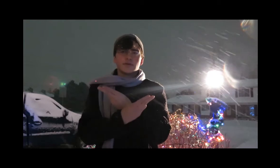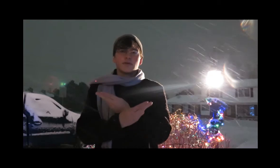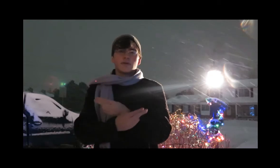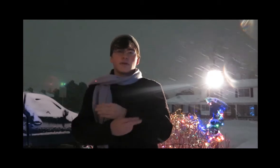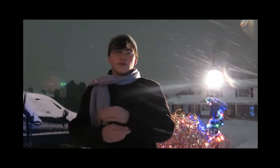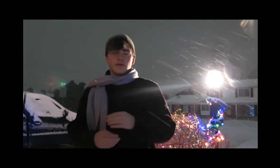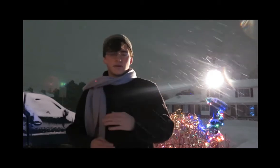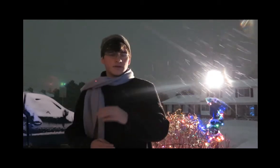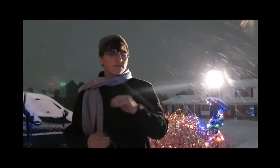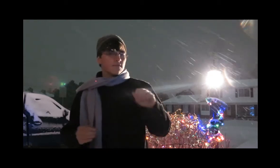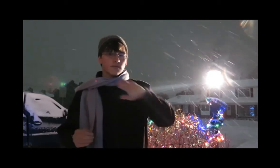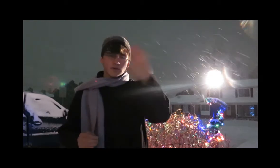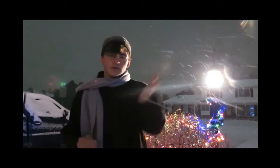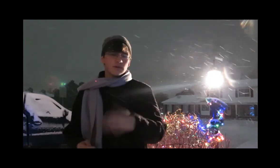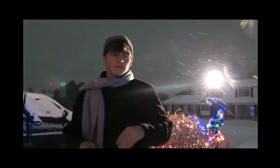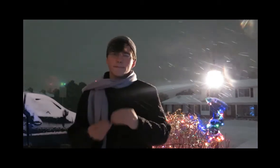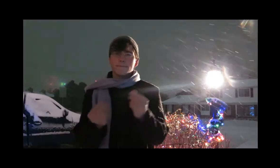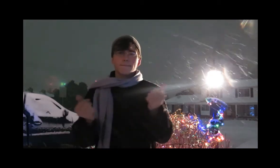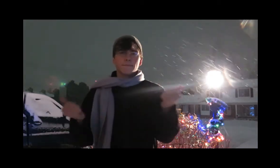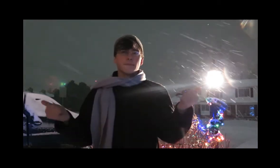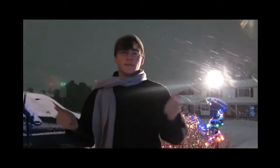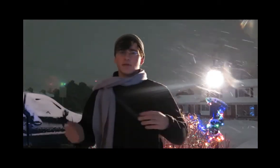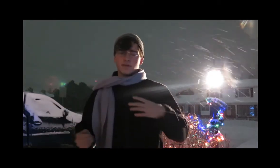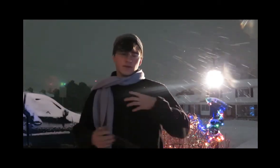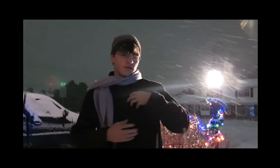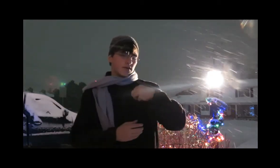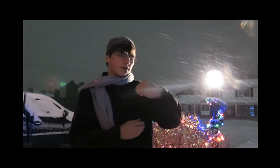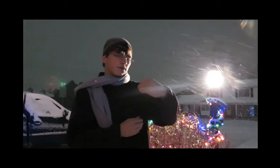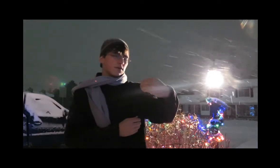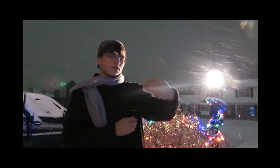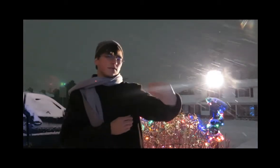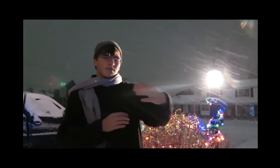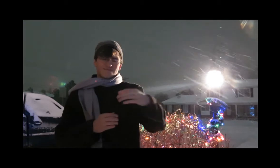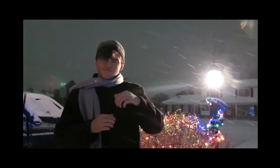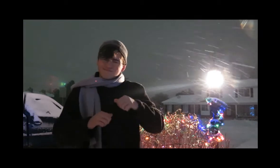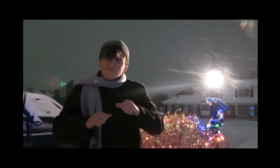Can never heal A hurting human soul